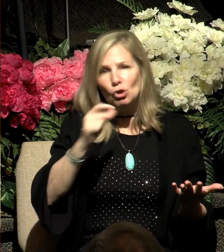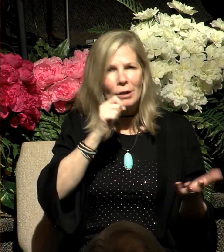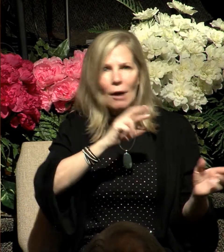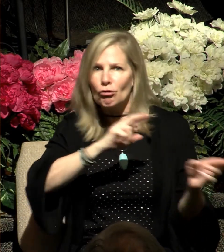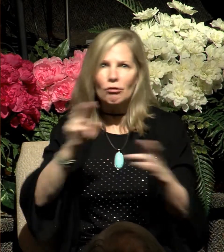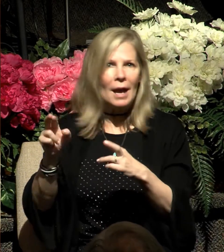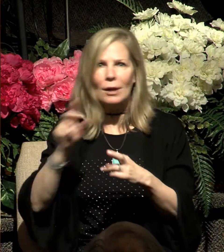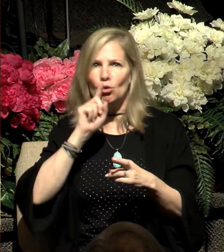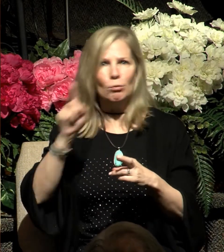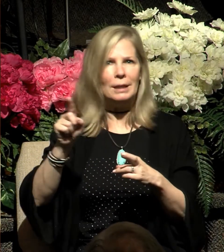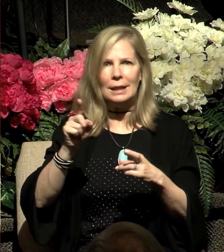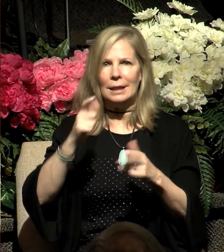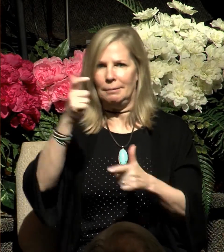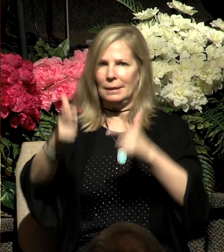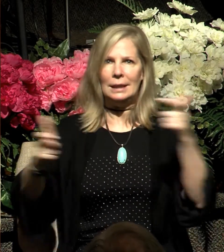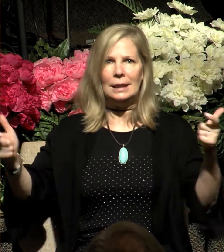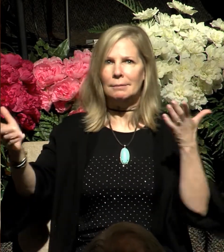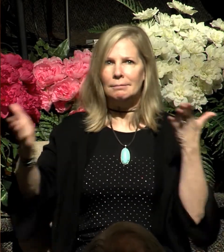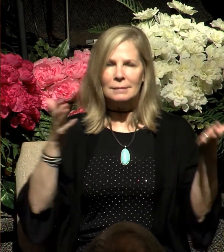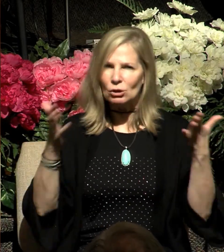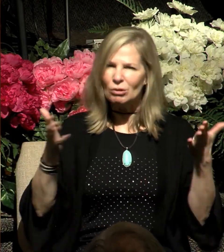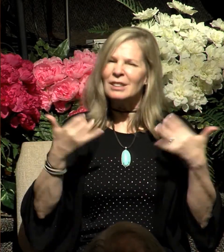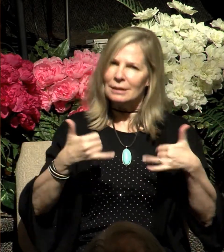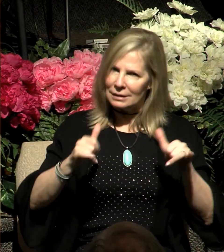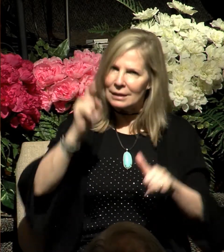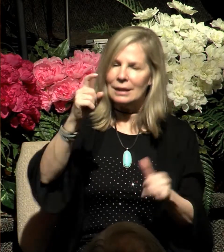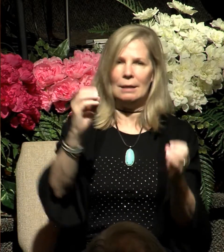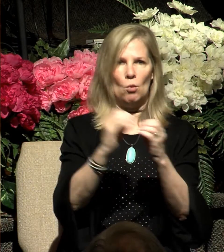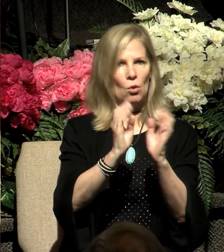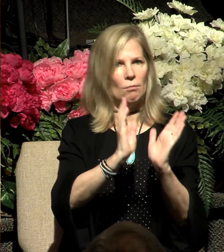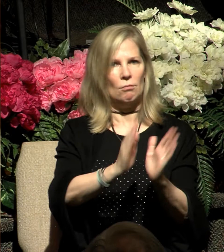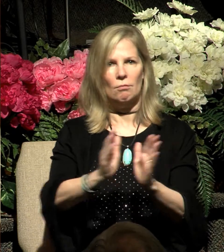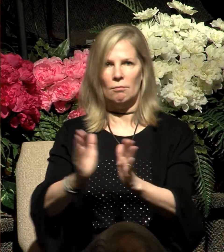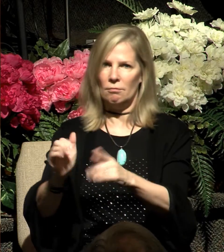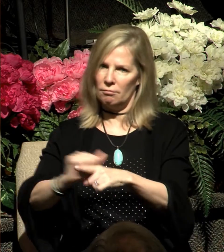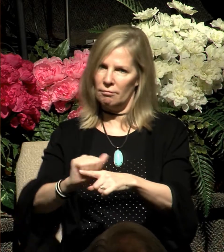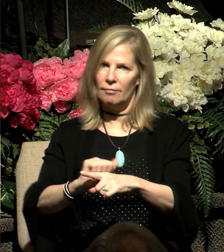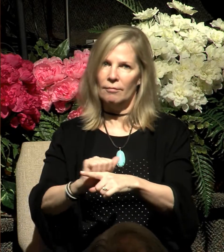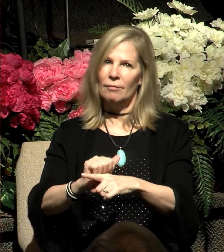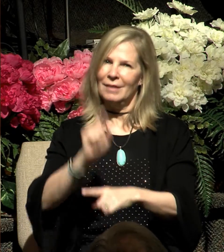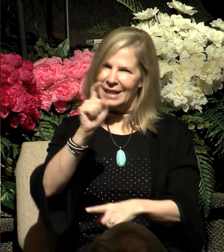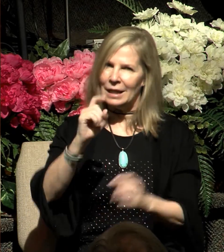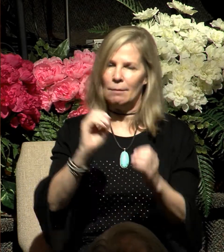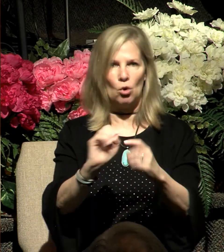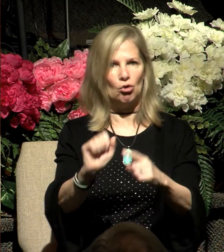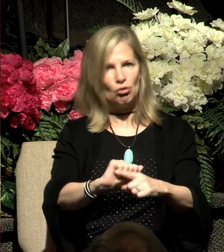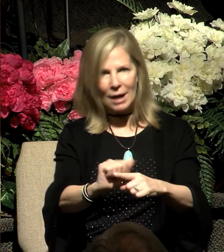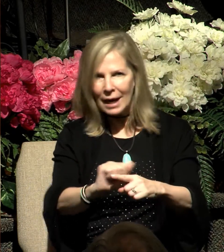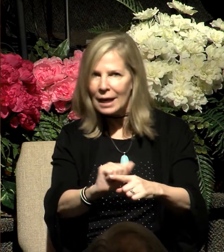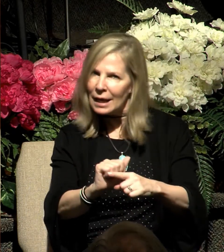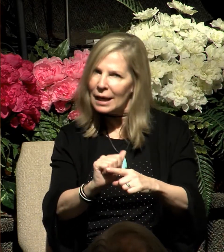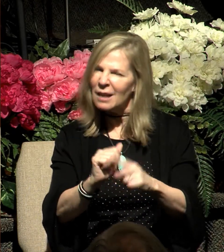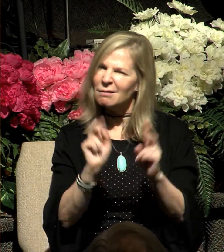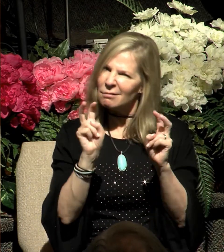ministry. You still need more preparation. You still need more training in the desert by the Lord.